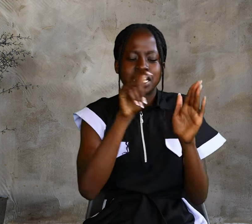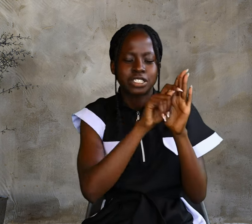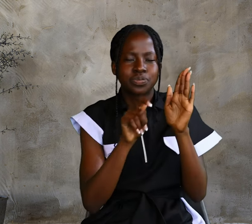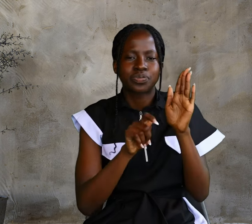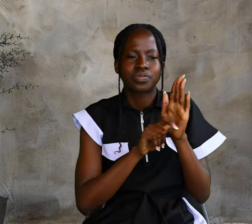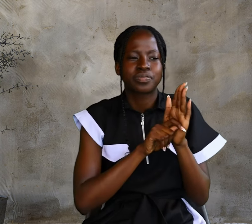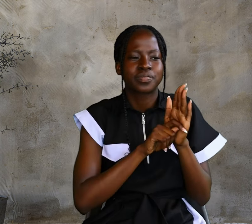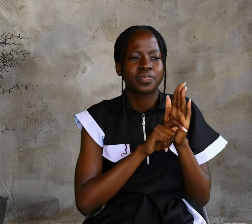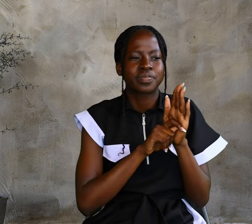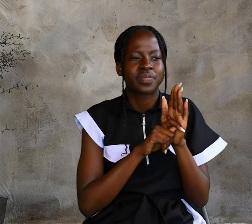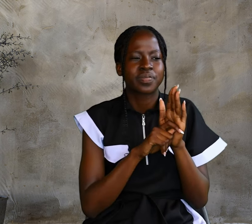Capernaum.